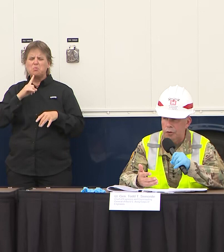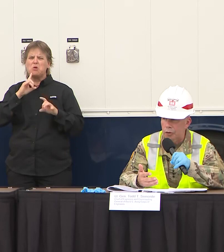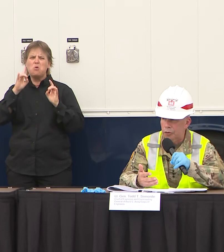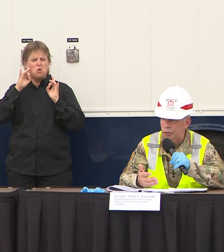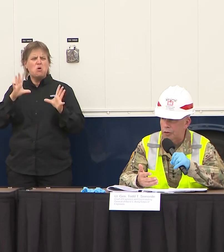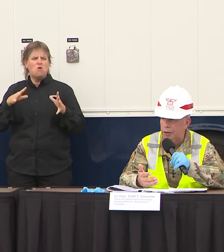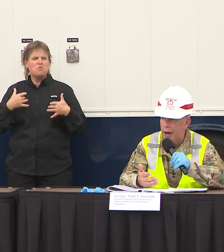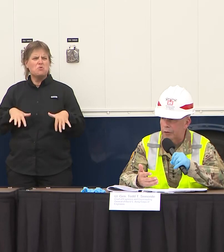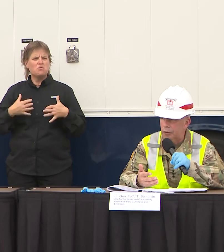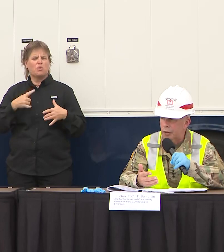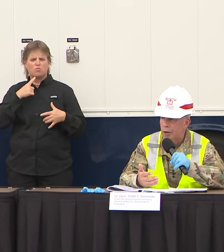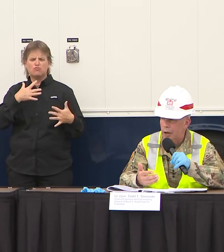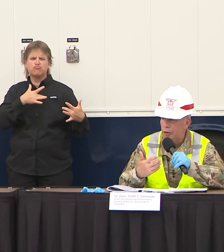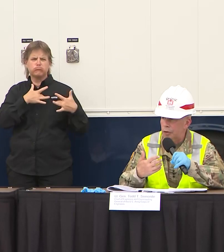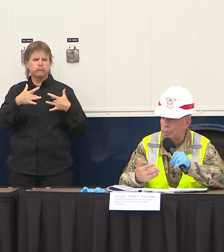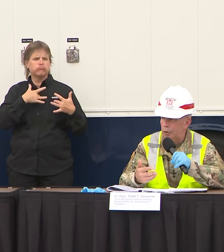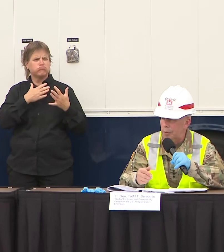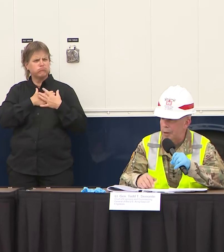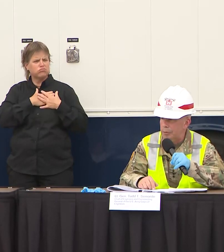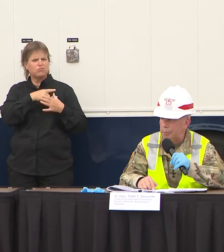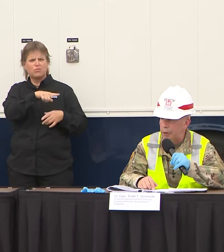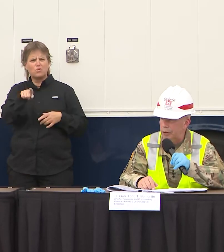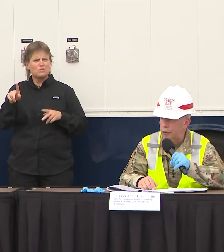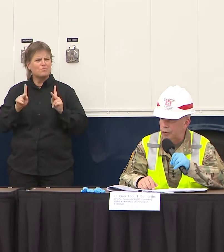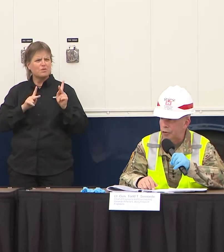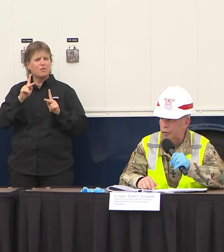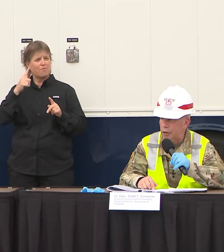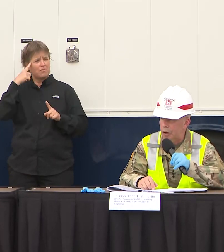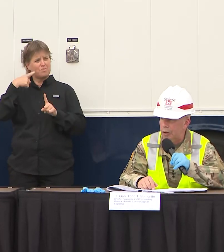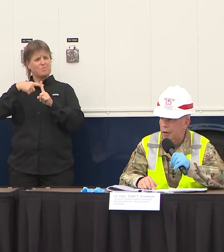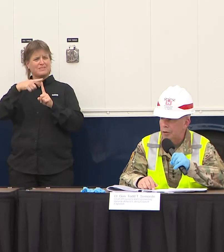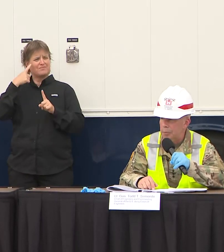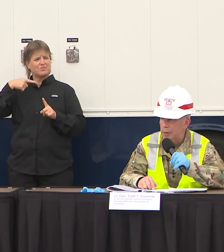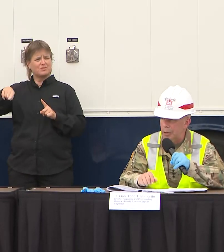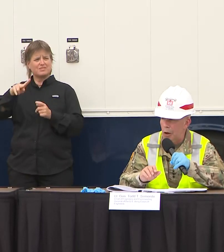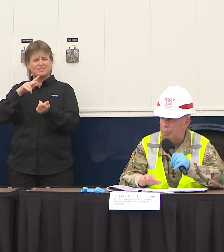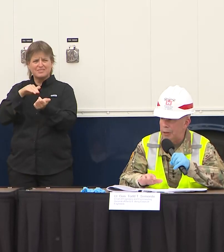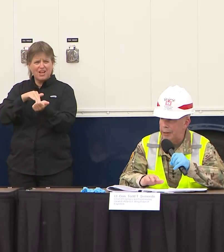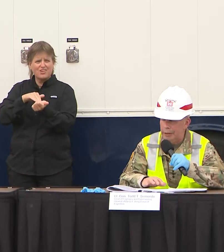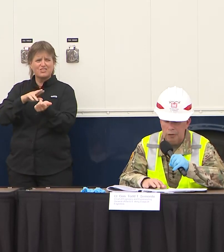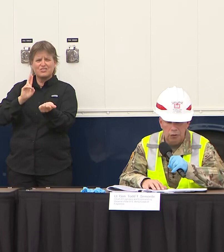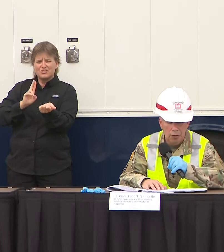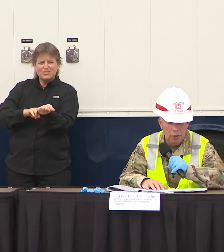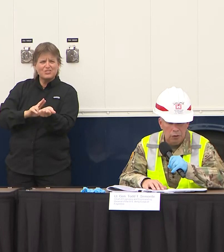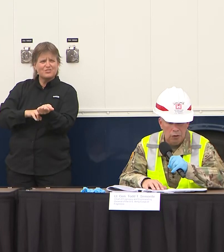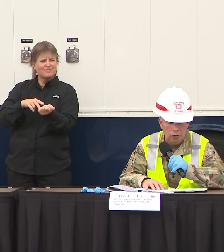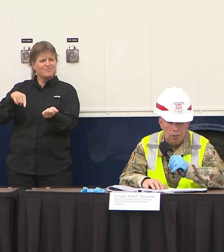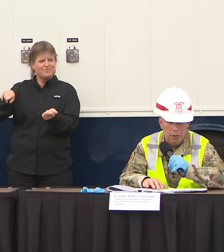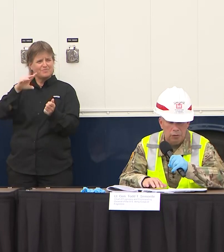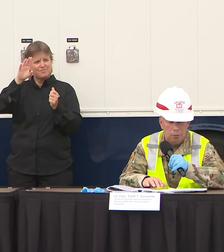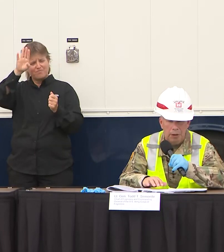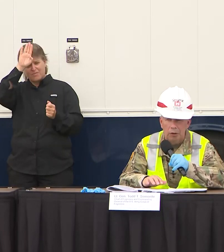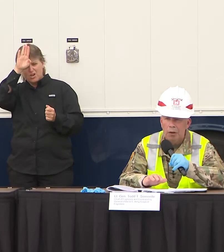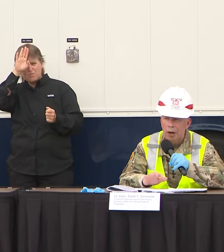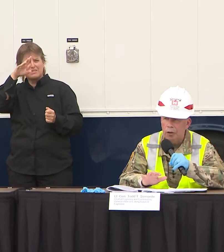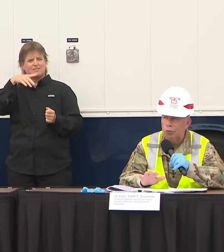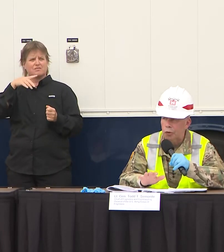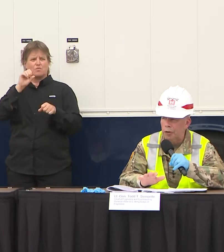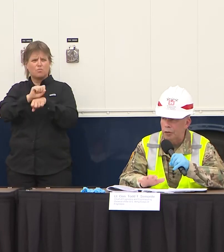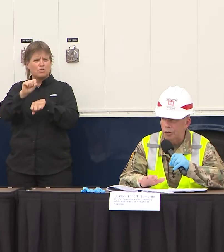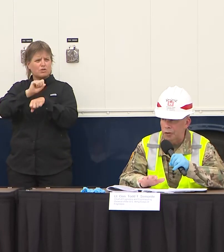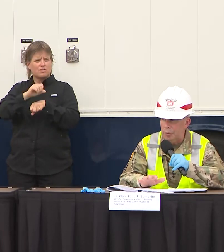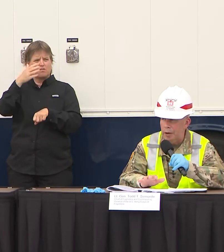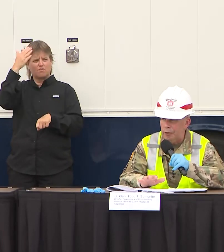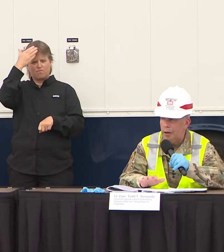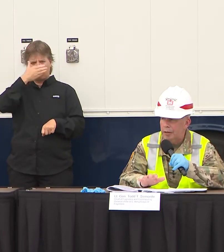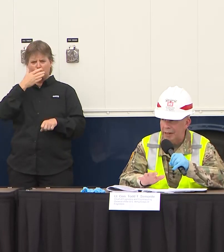front lines the nurses and the doctors and this ability to be able to bring this facility on to be able to help mitigate this is going to be instrumental and this